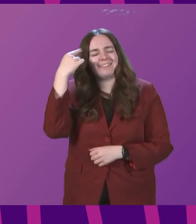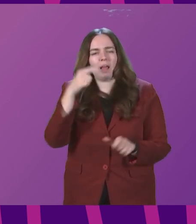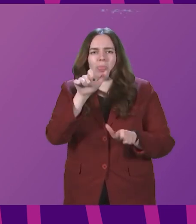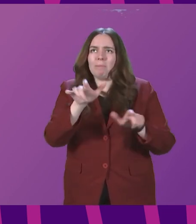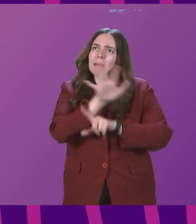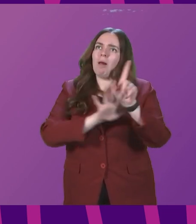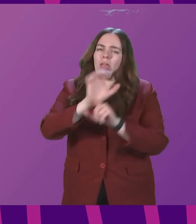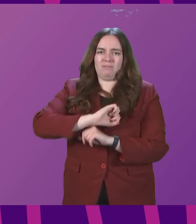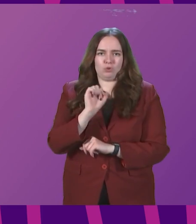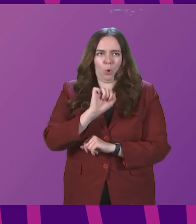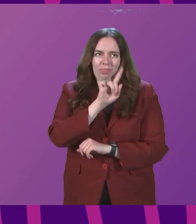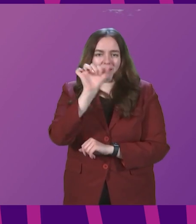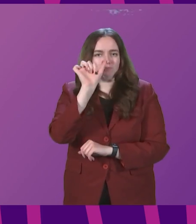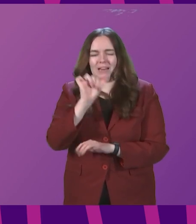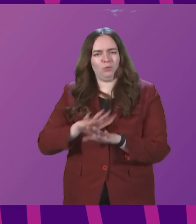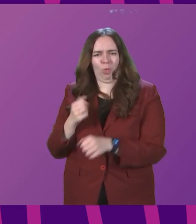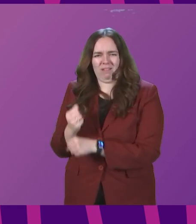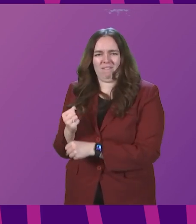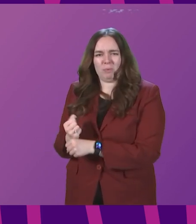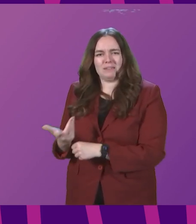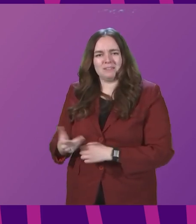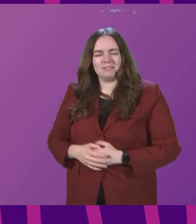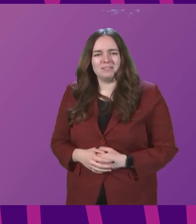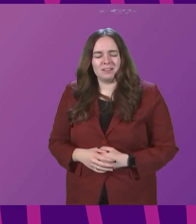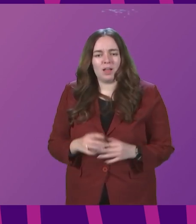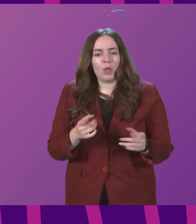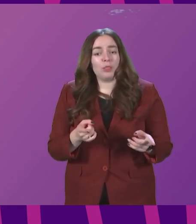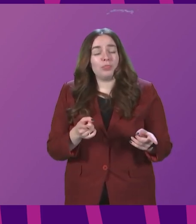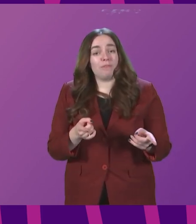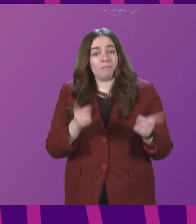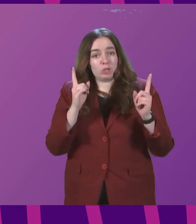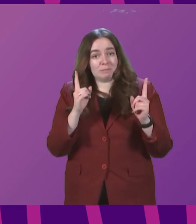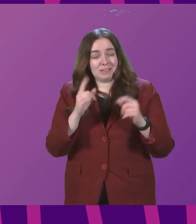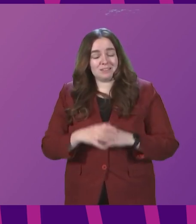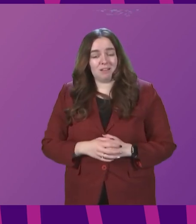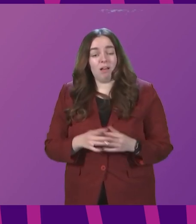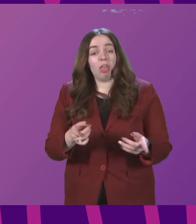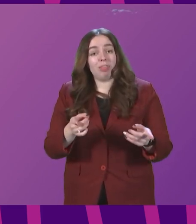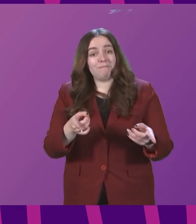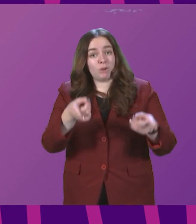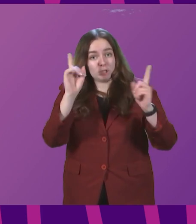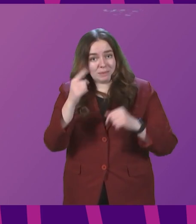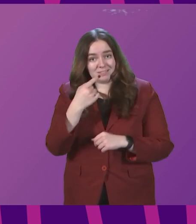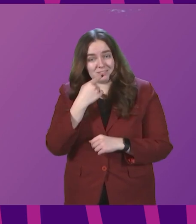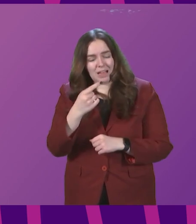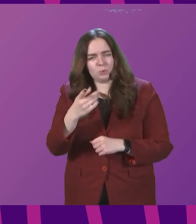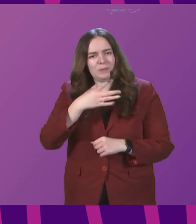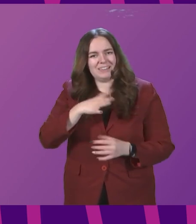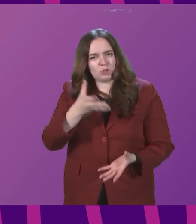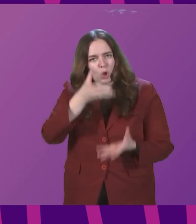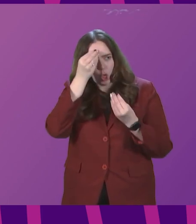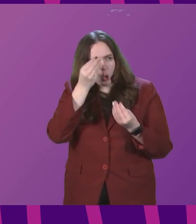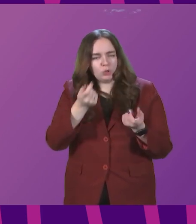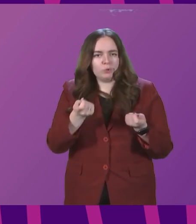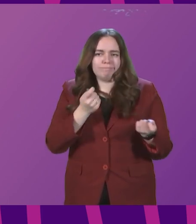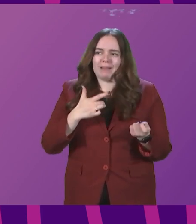Scotland got this right, not the government. The first minister says we need to learn to live with